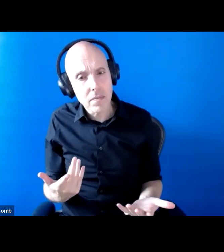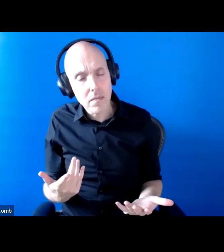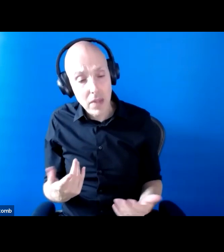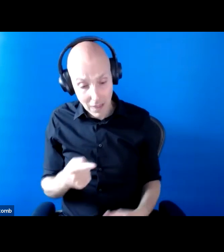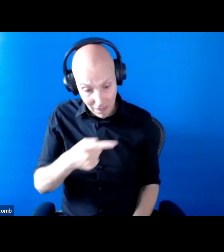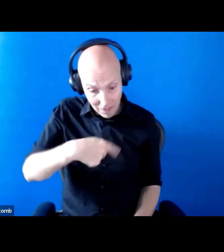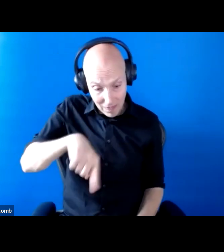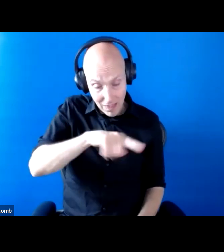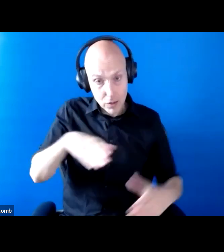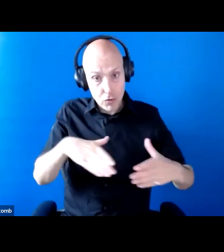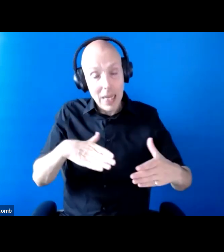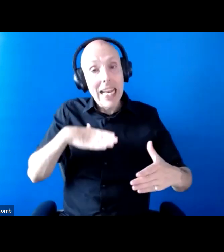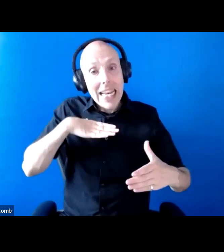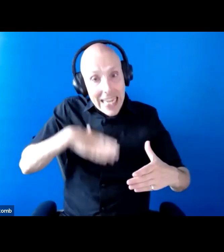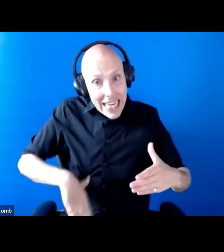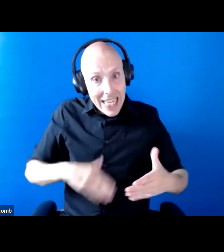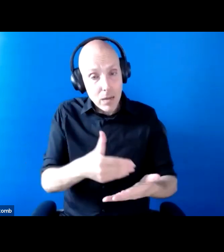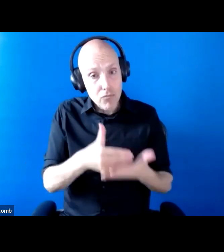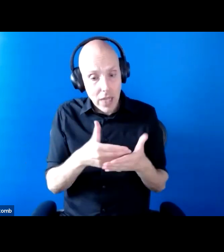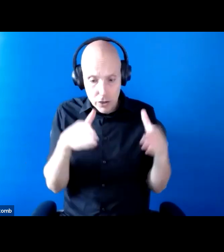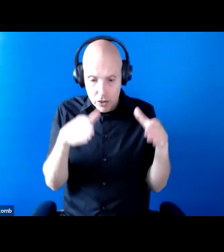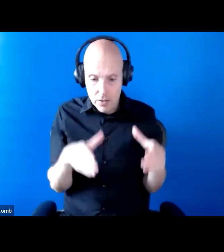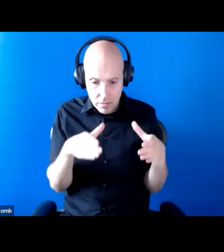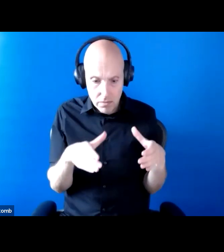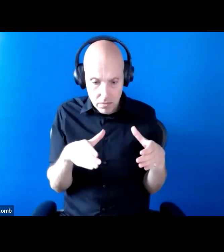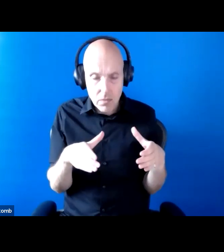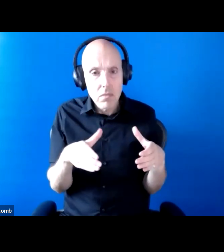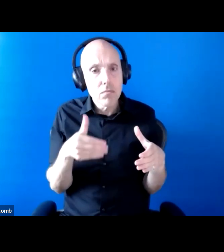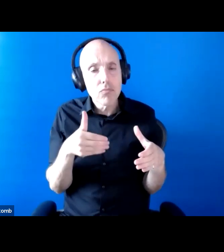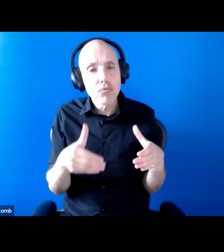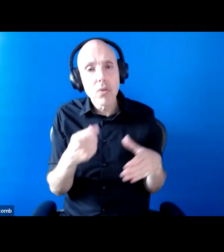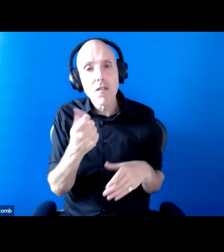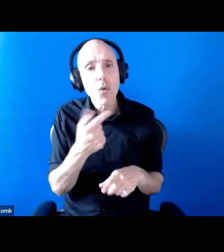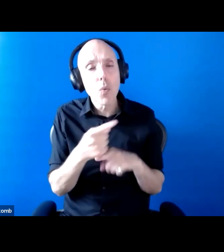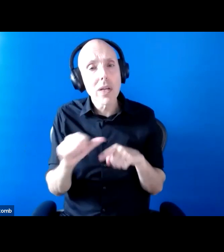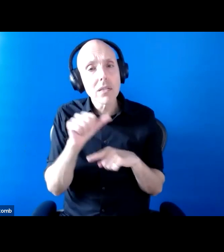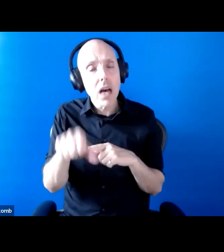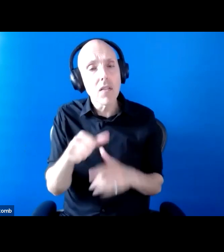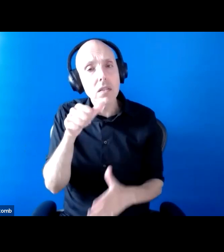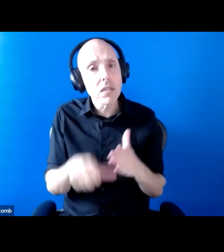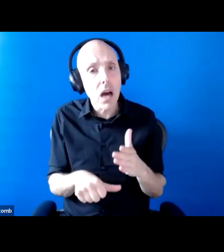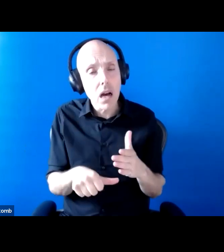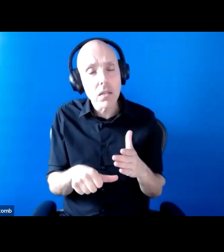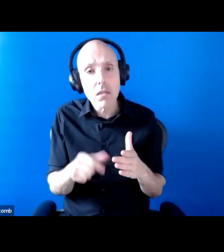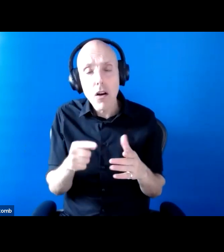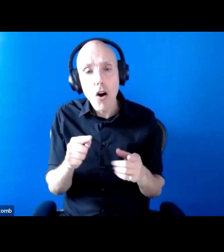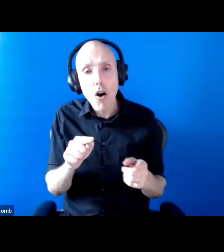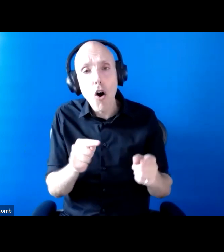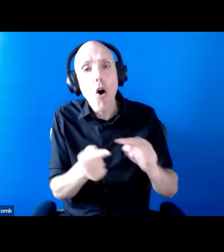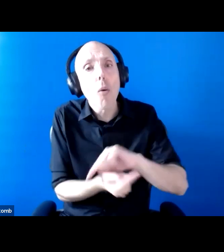around us. But within sort of weeks of the crisis starting, we were a group that were having rights taken away from